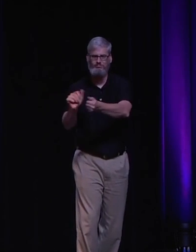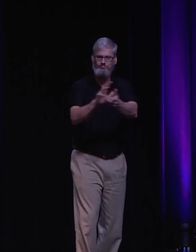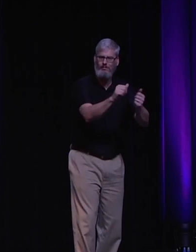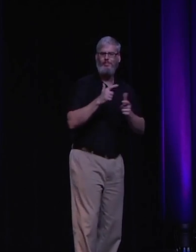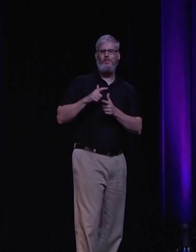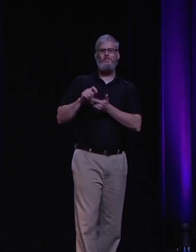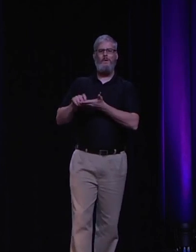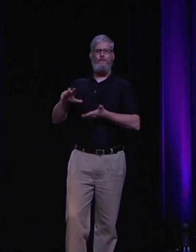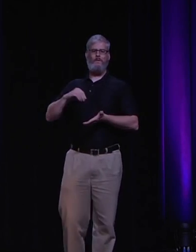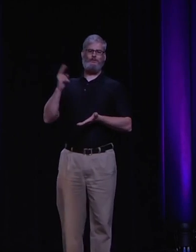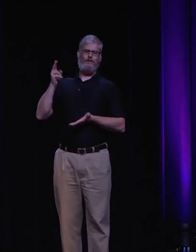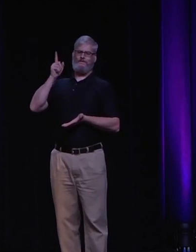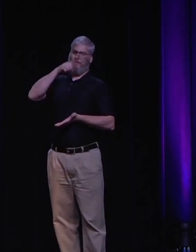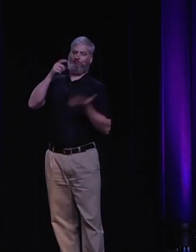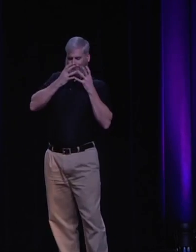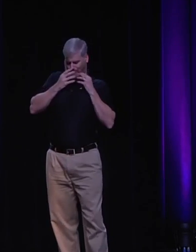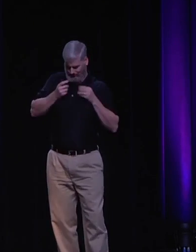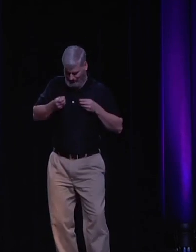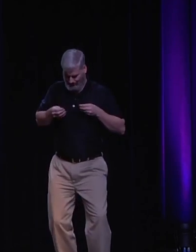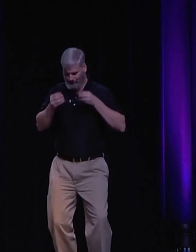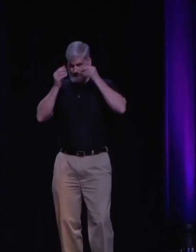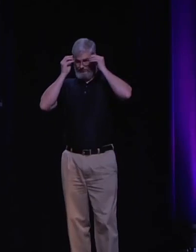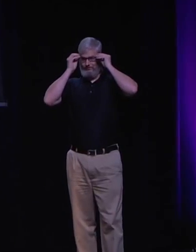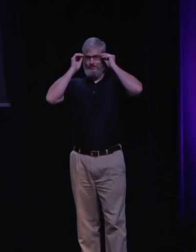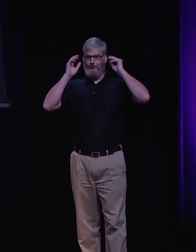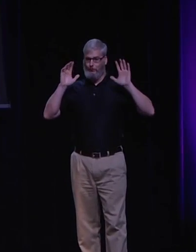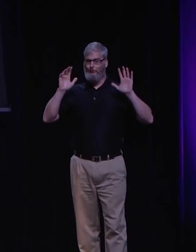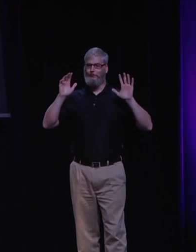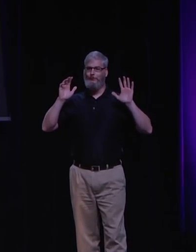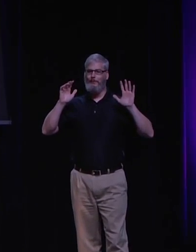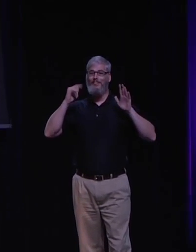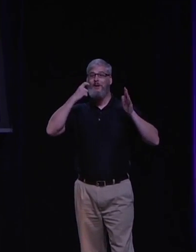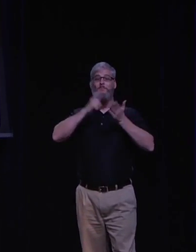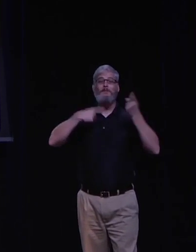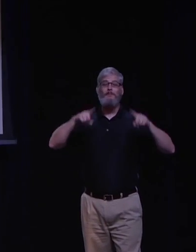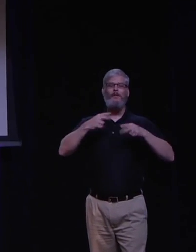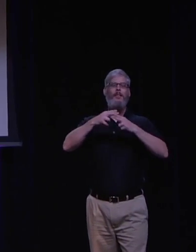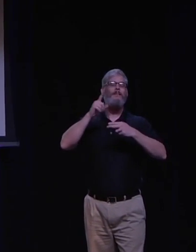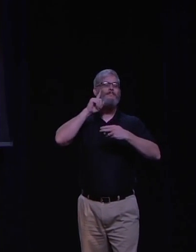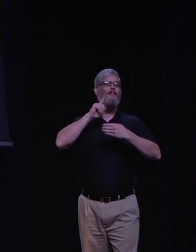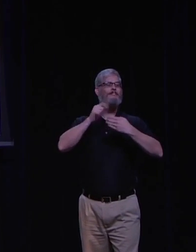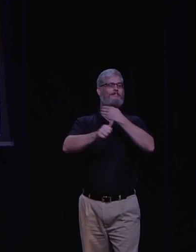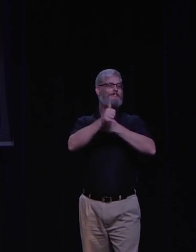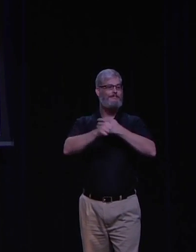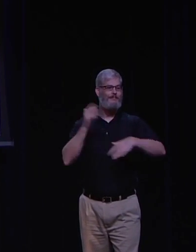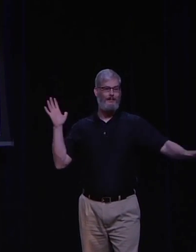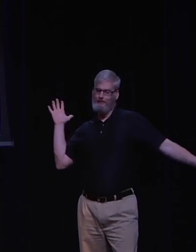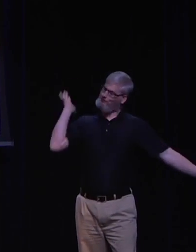a lot of art, they destroyed a lot of history, and they kept their own, ooh, okay. That's actually called